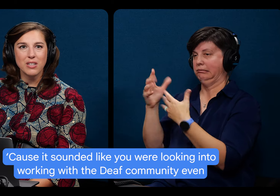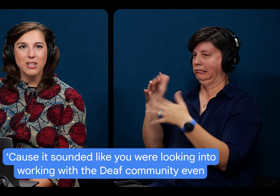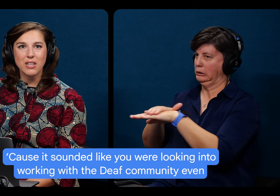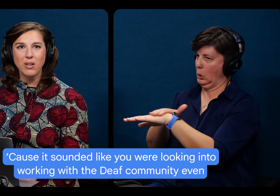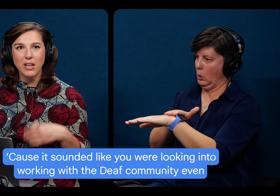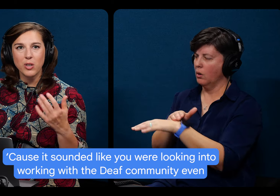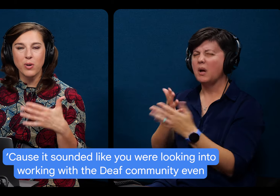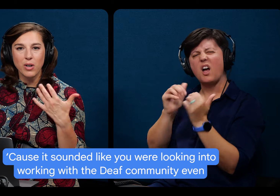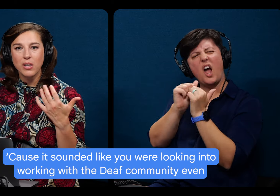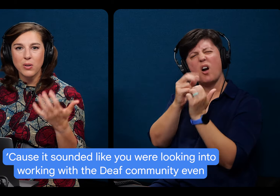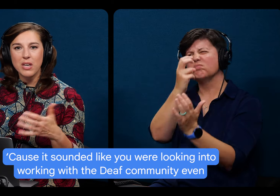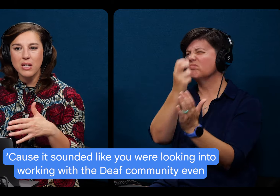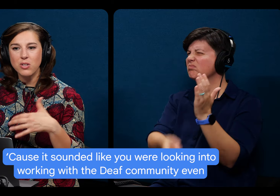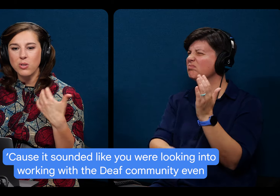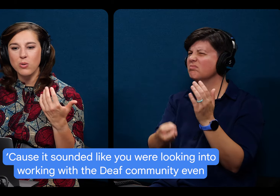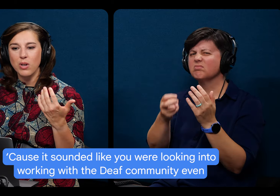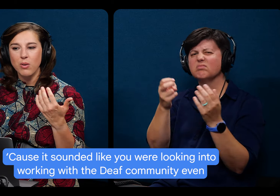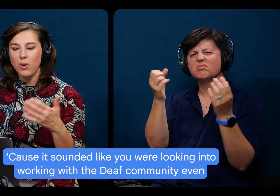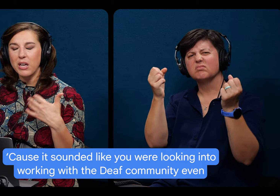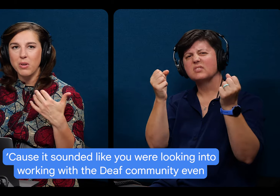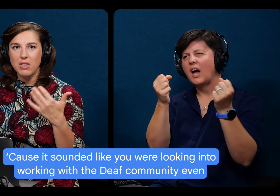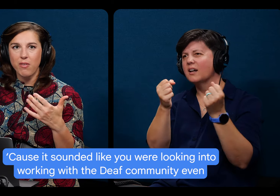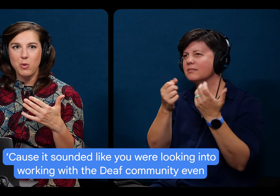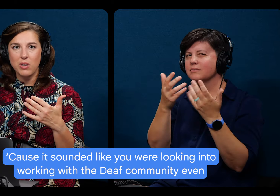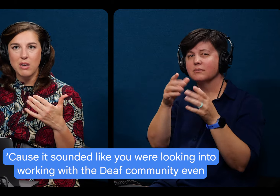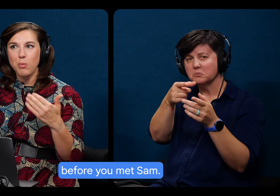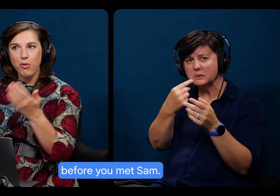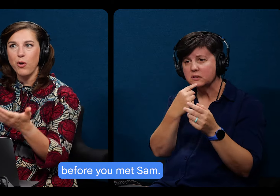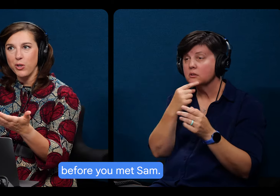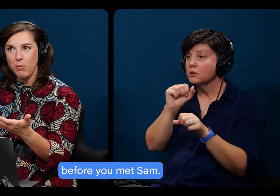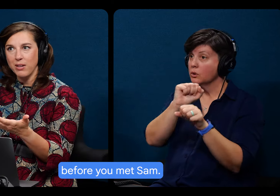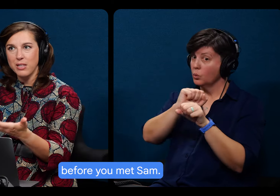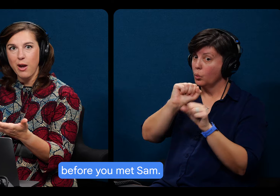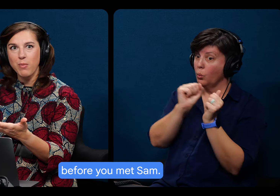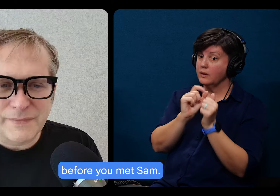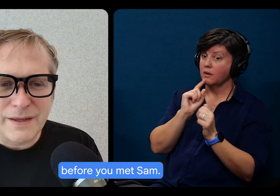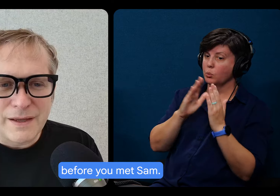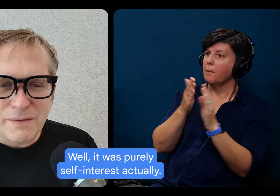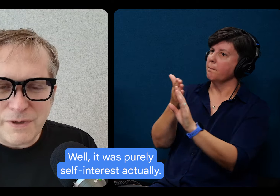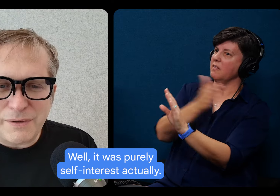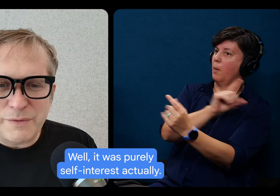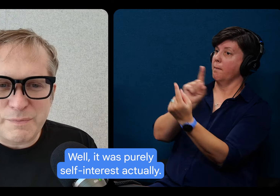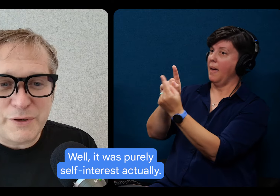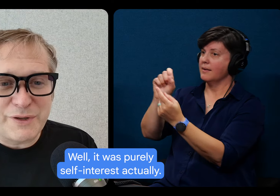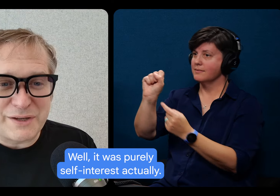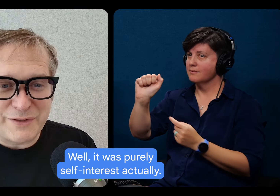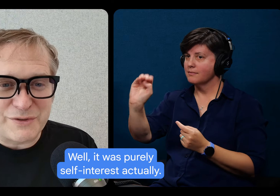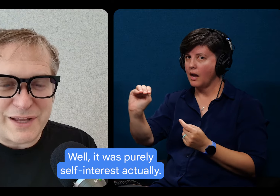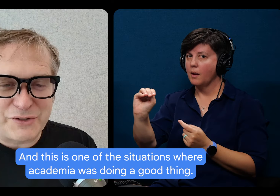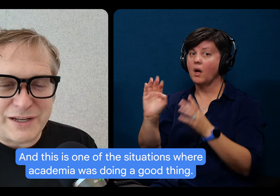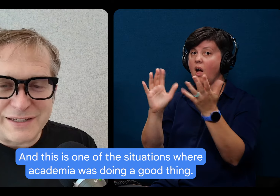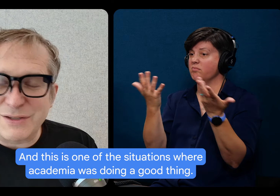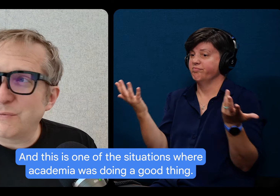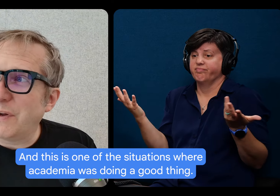it sounded like you were looking into working with the deaf community even before you met Sam. Well, it was purely self